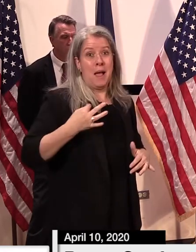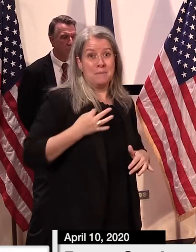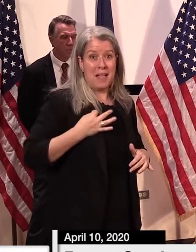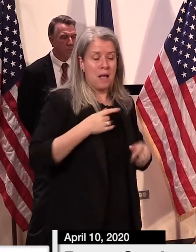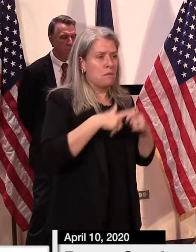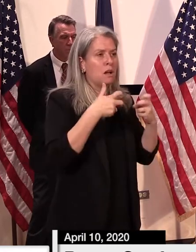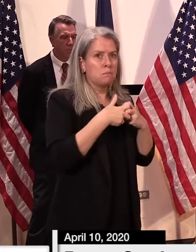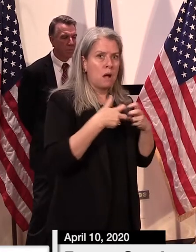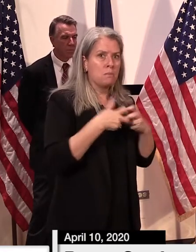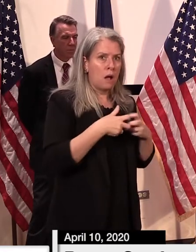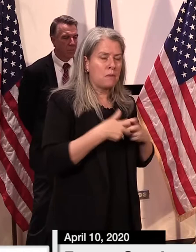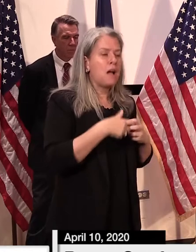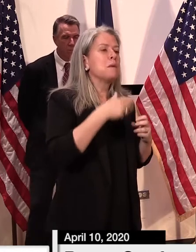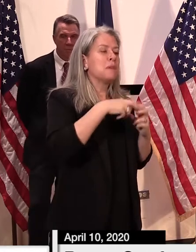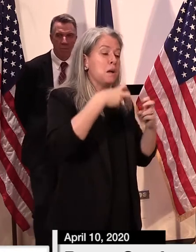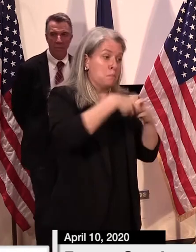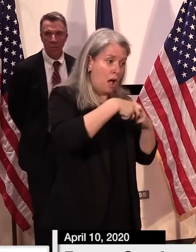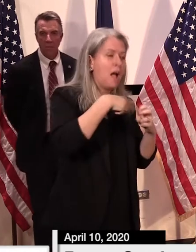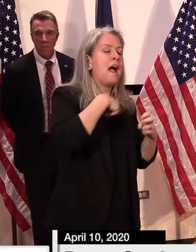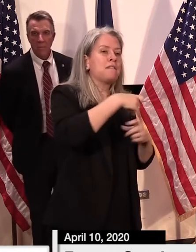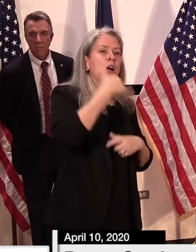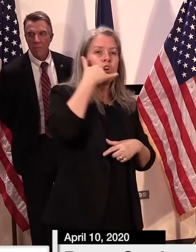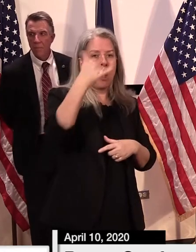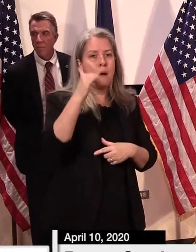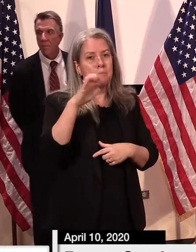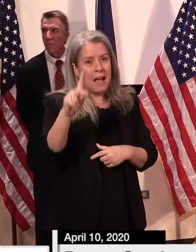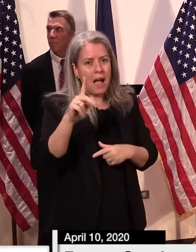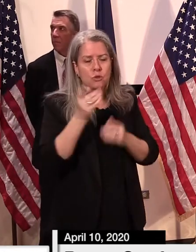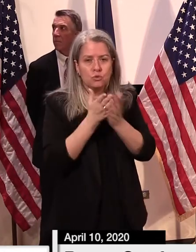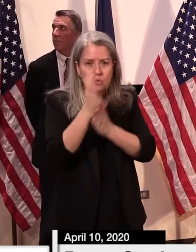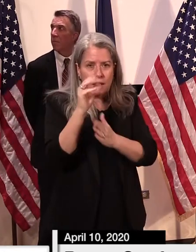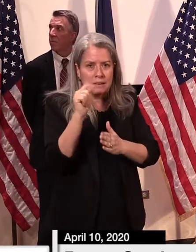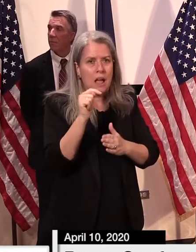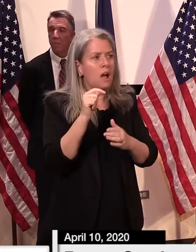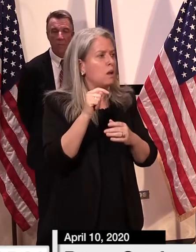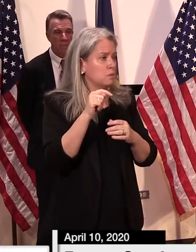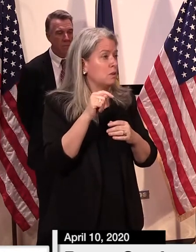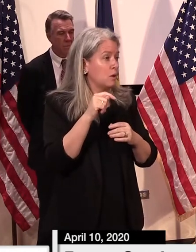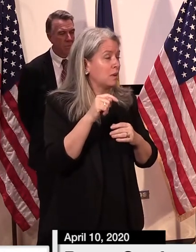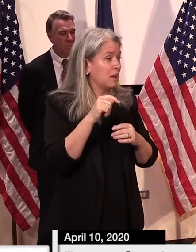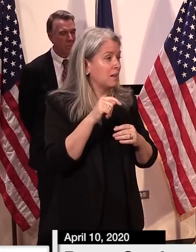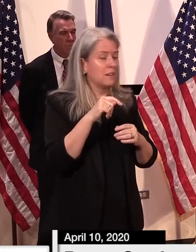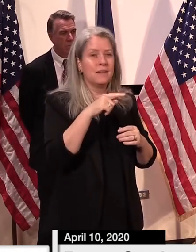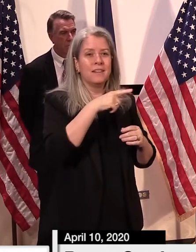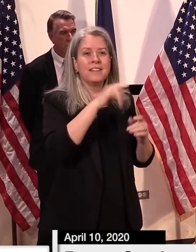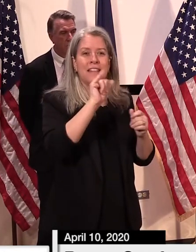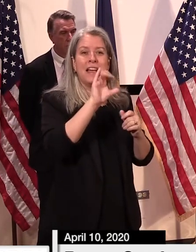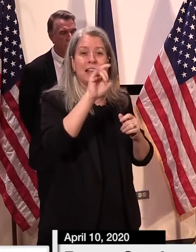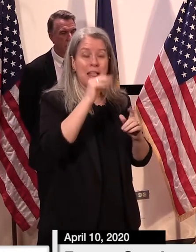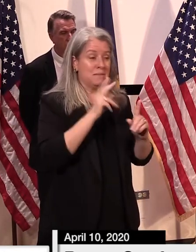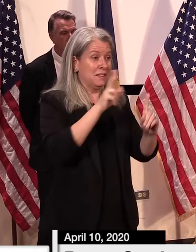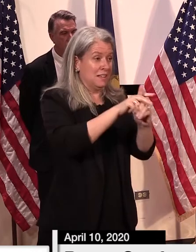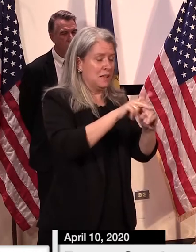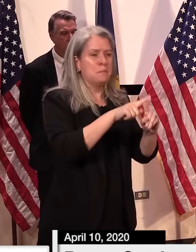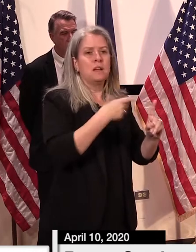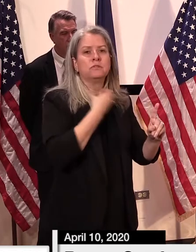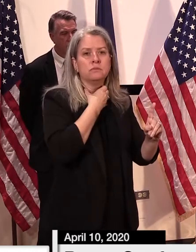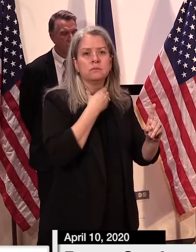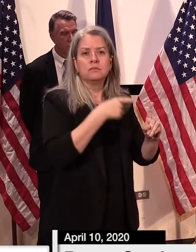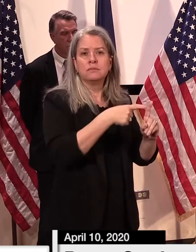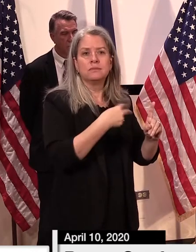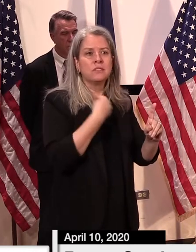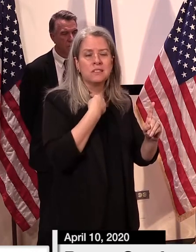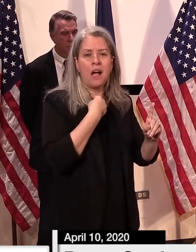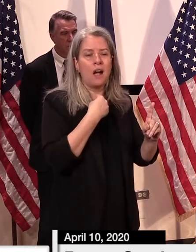percent if not more of the calls we receive right now are because a claim was stopped because of an issue so again